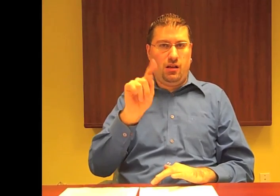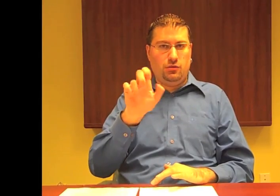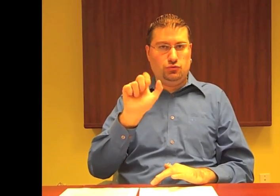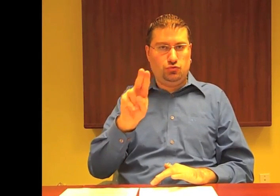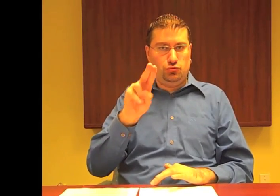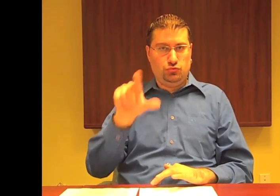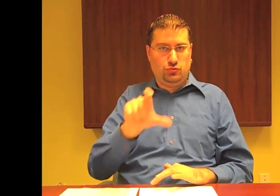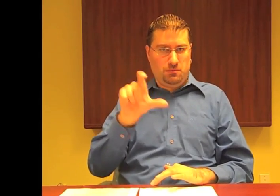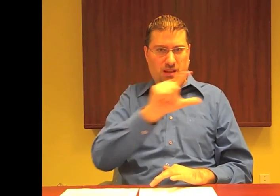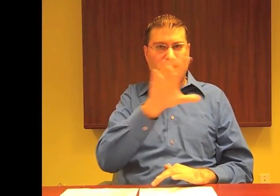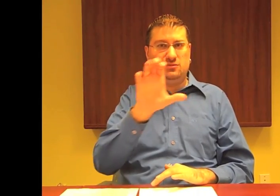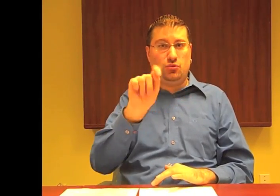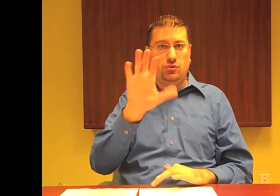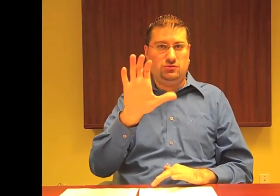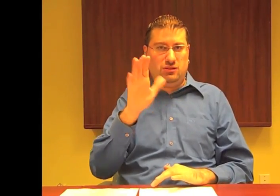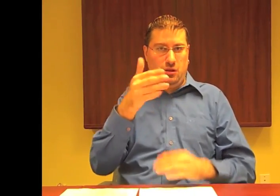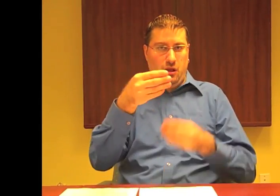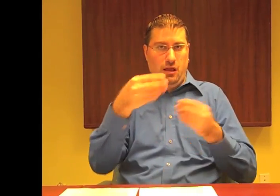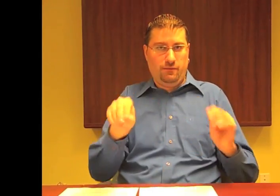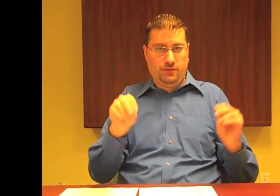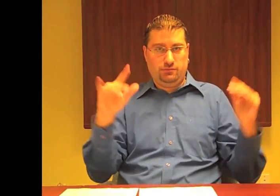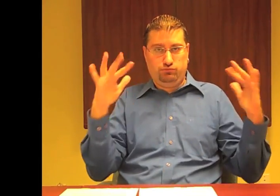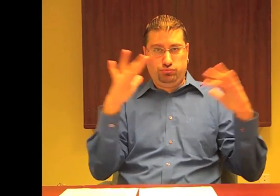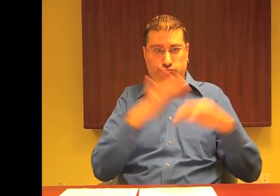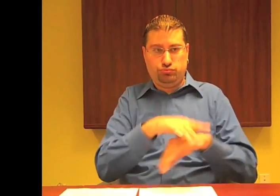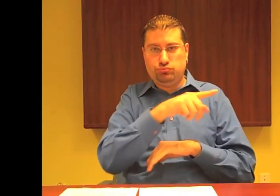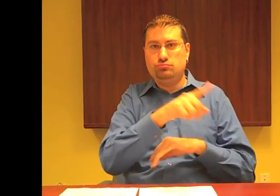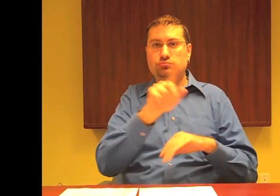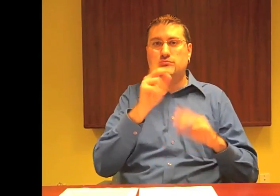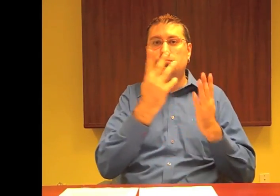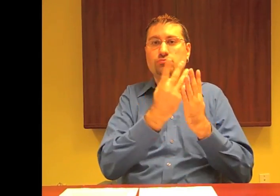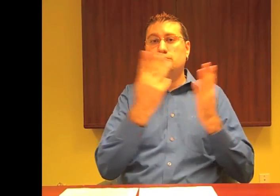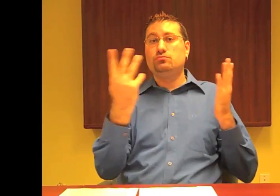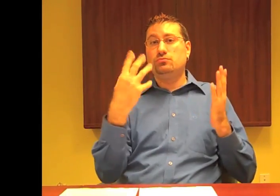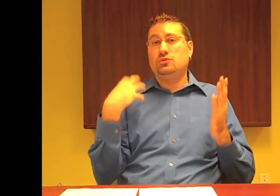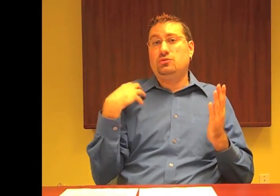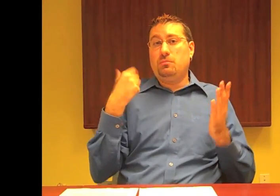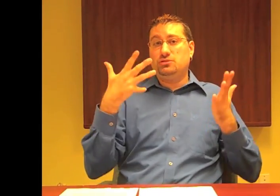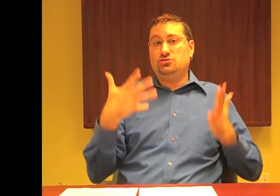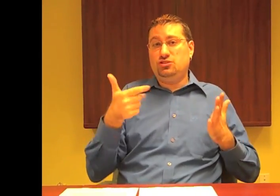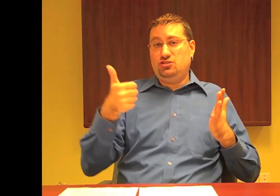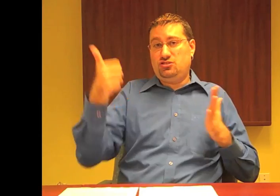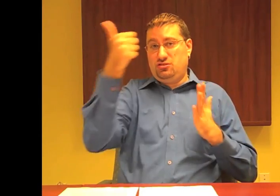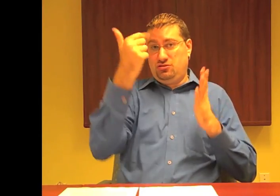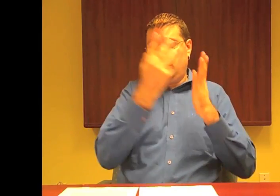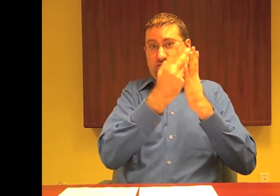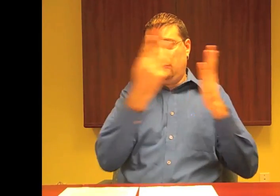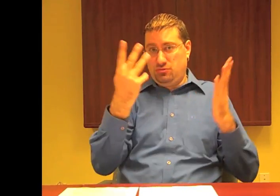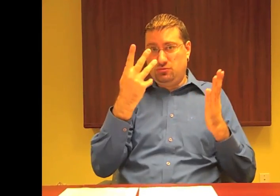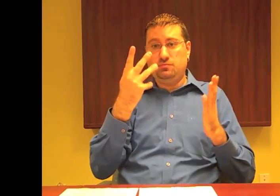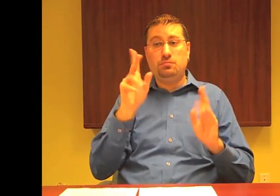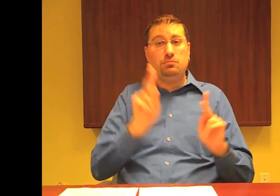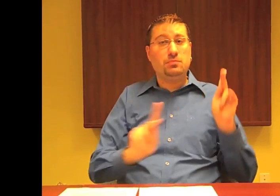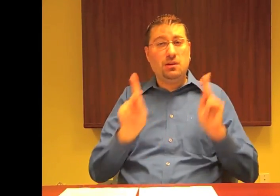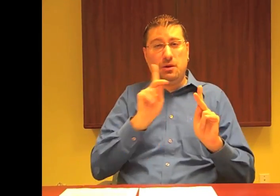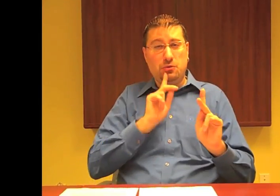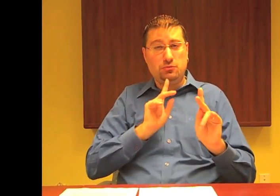panel of CRTC commissioners at their headquarters in Gatineau, Quebec. The representatives would